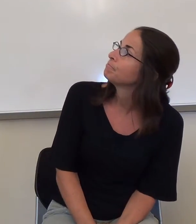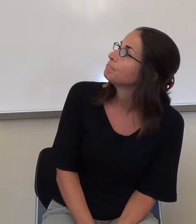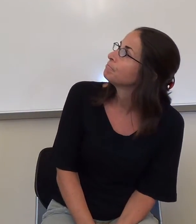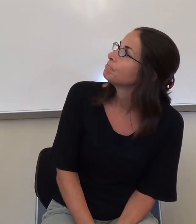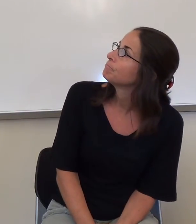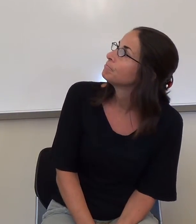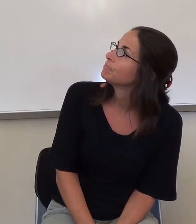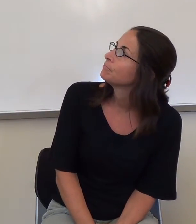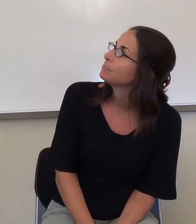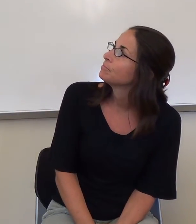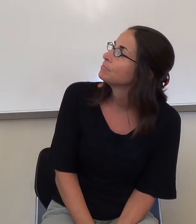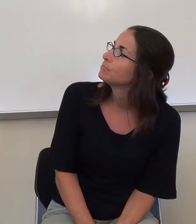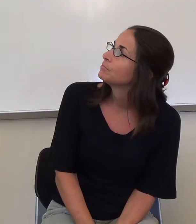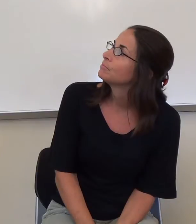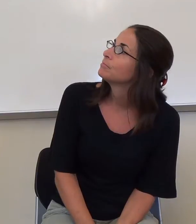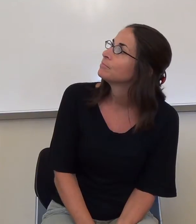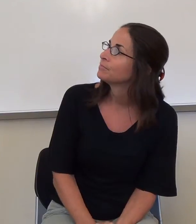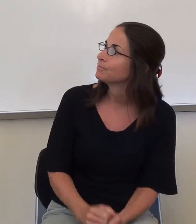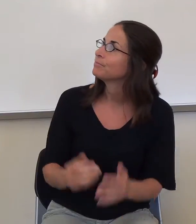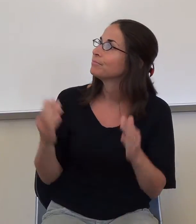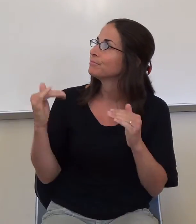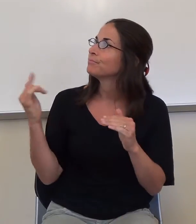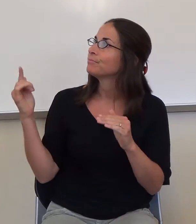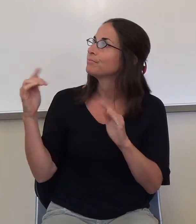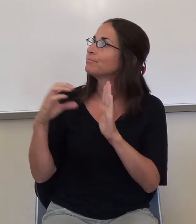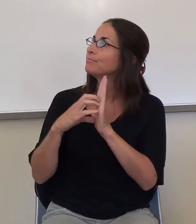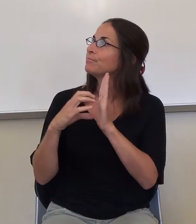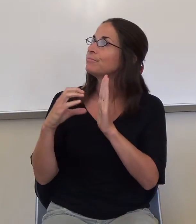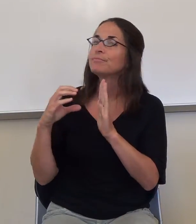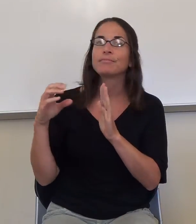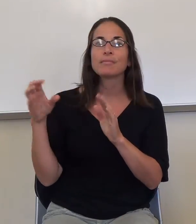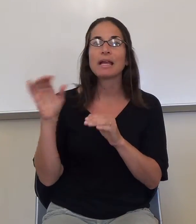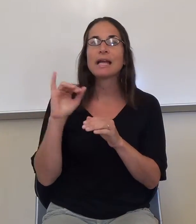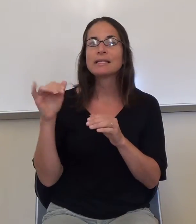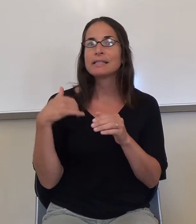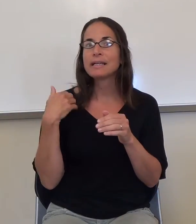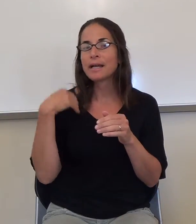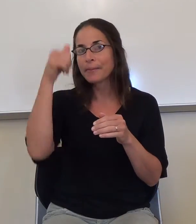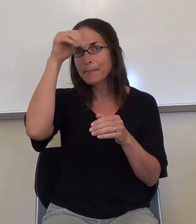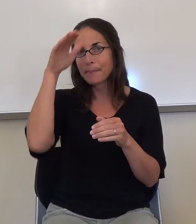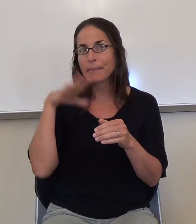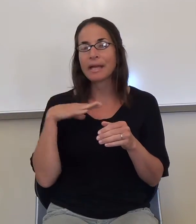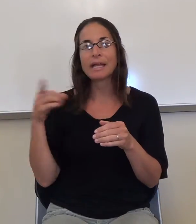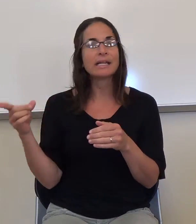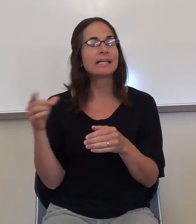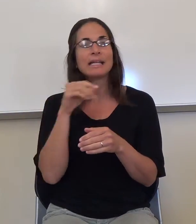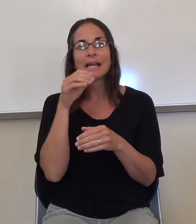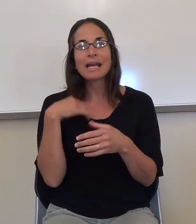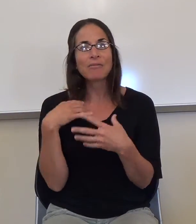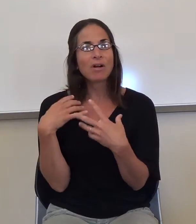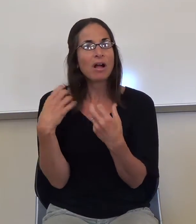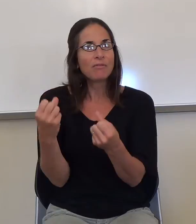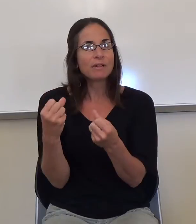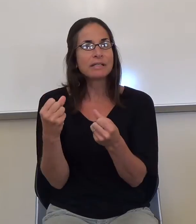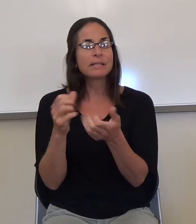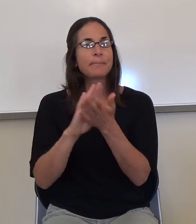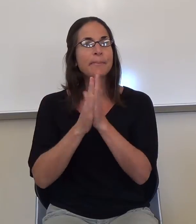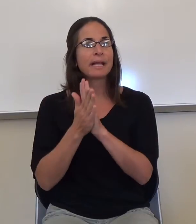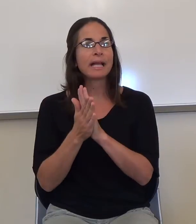So, as a young man, he had lacked confidence and became tongue-tied